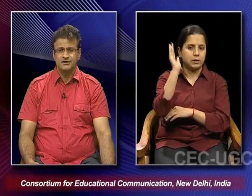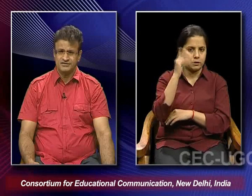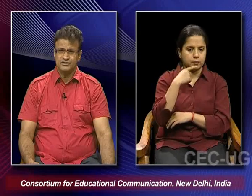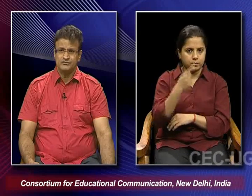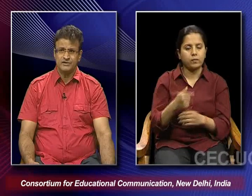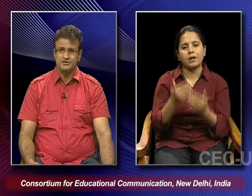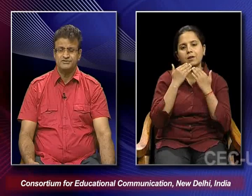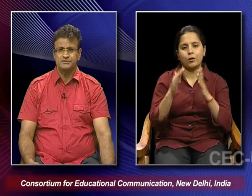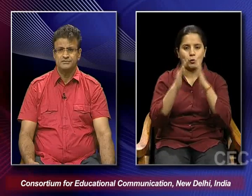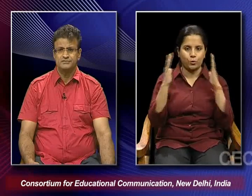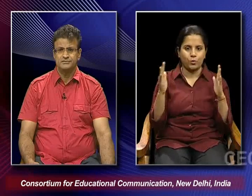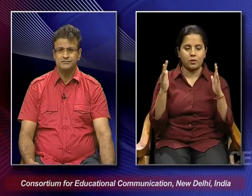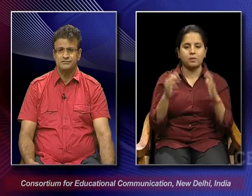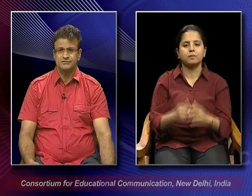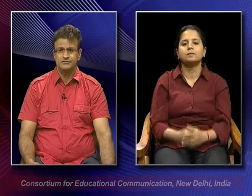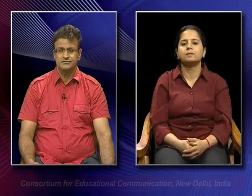Thank you very much.